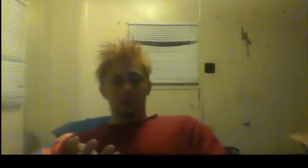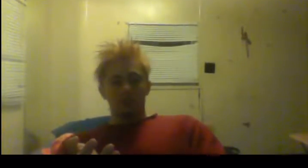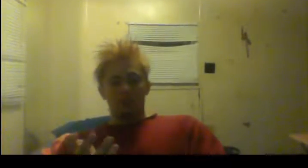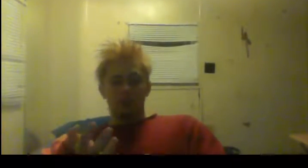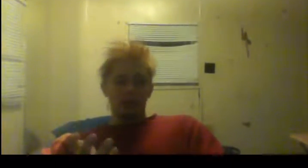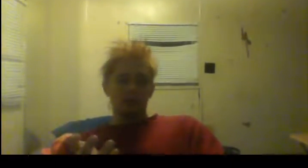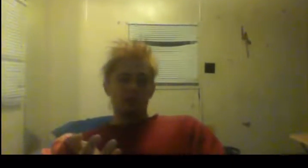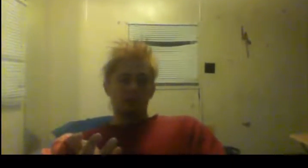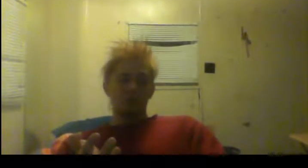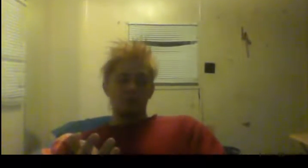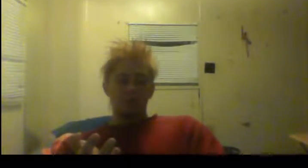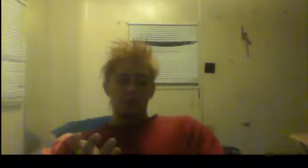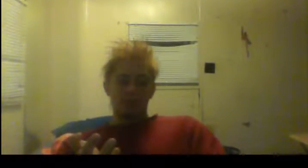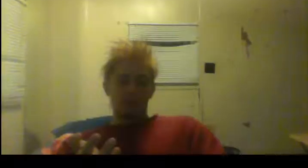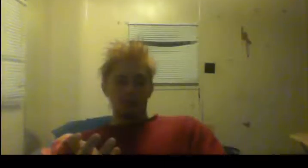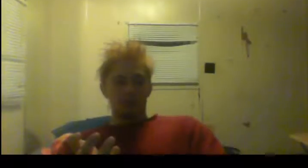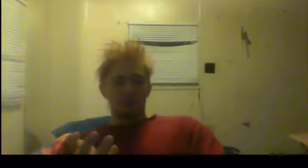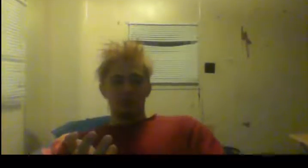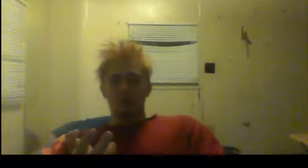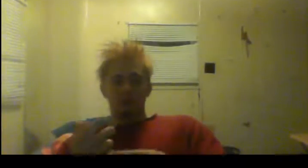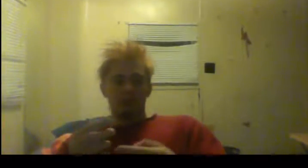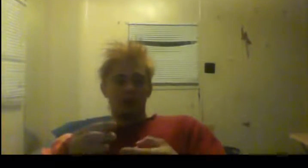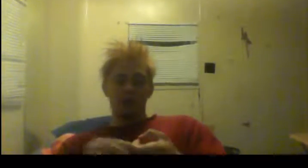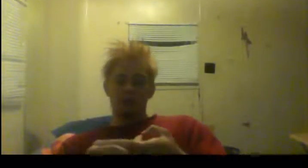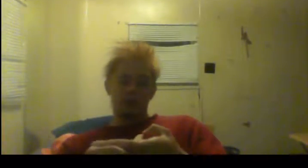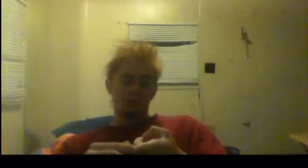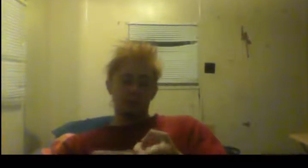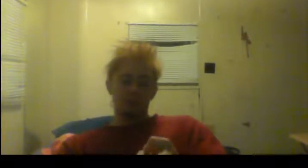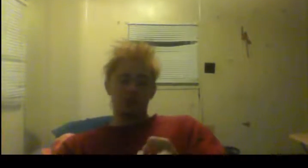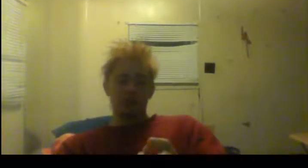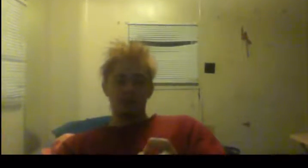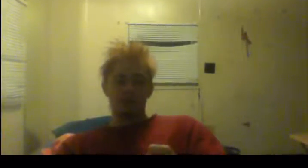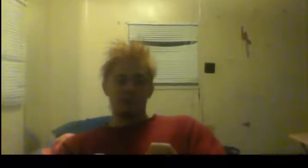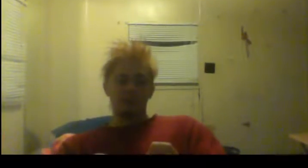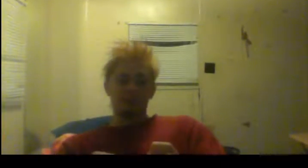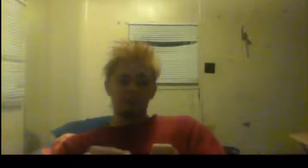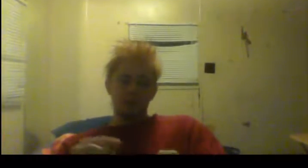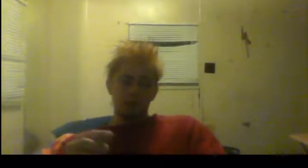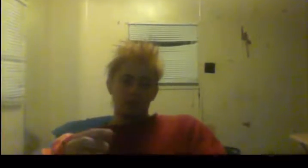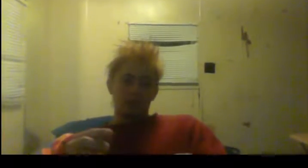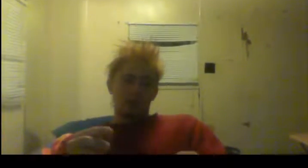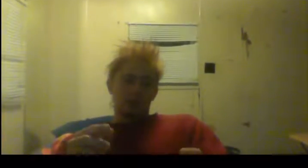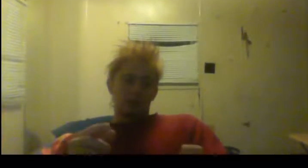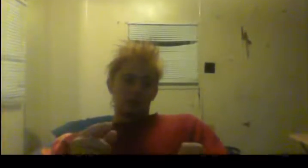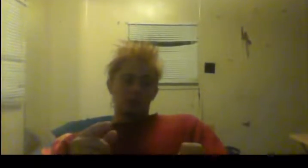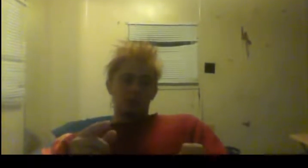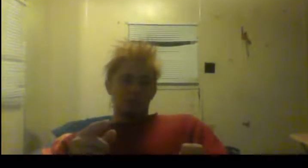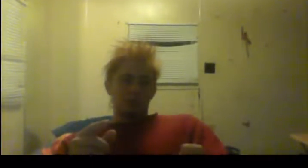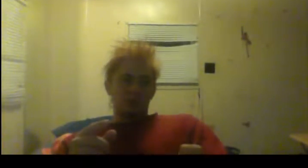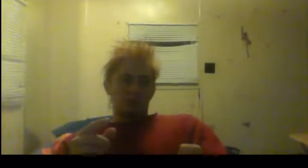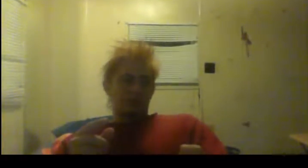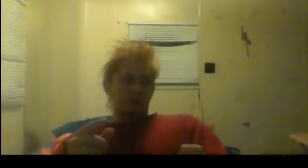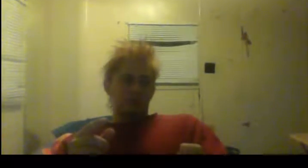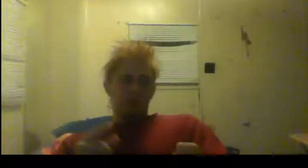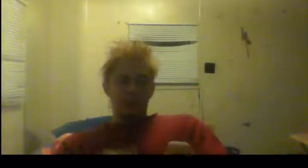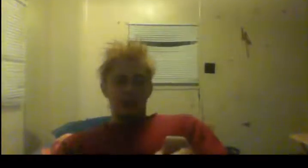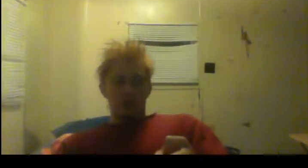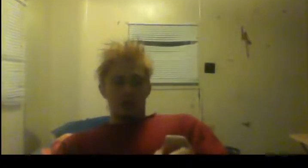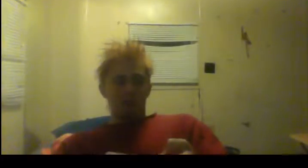of what I do because you, your body, everybody's body's different. So you, so from there, I